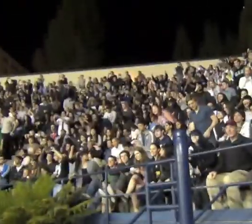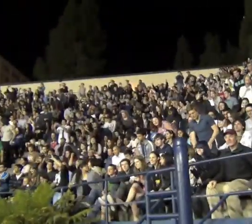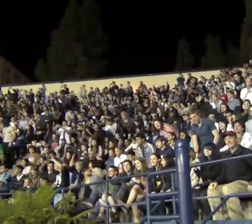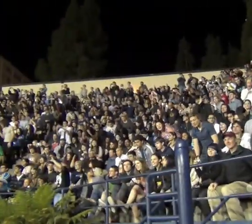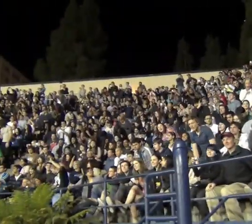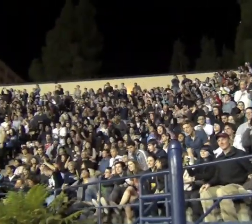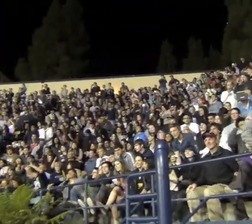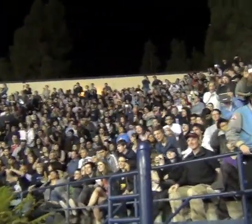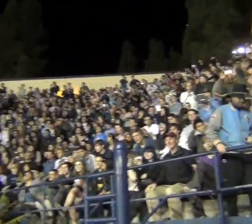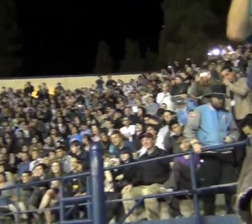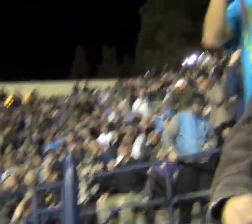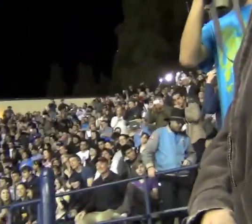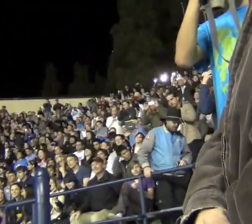What a wonderful welcome.